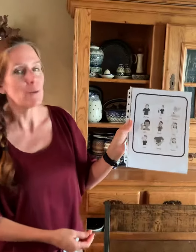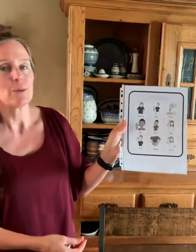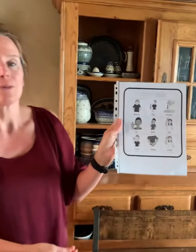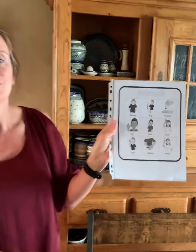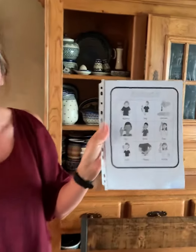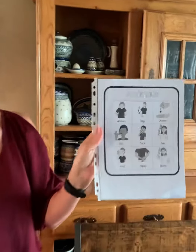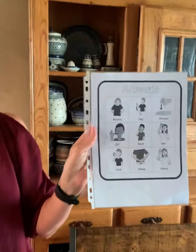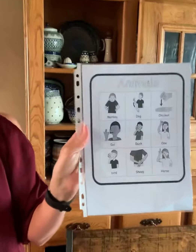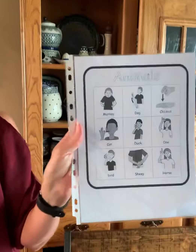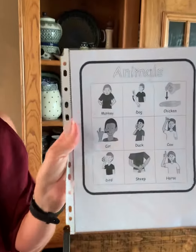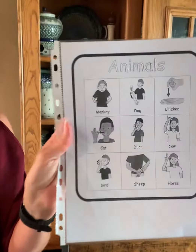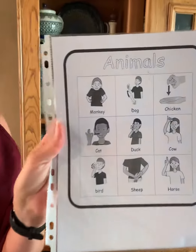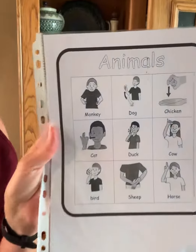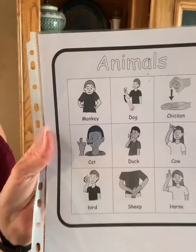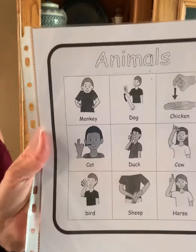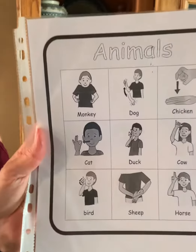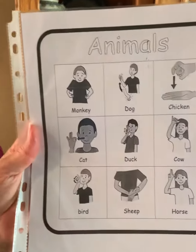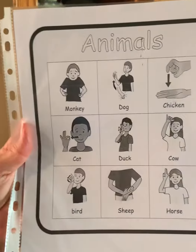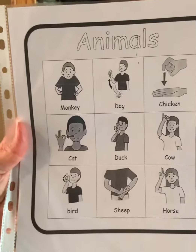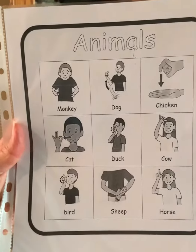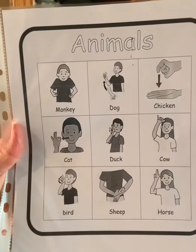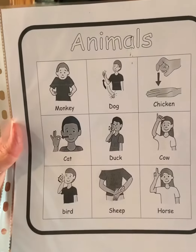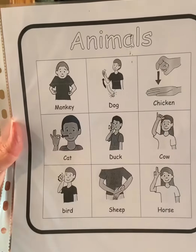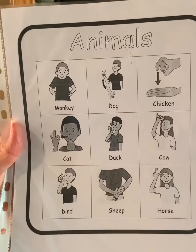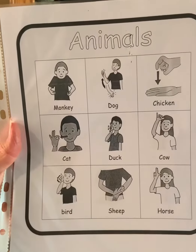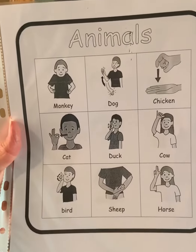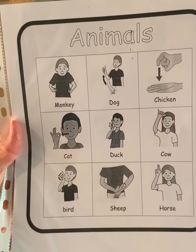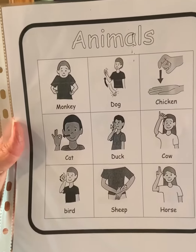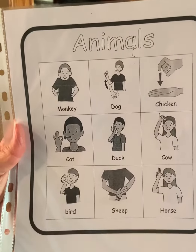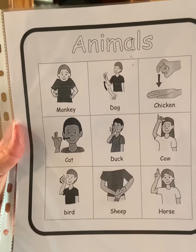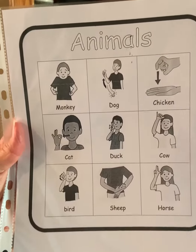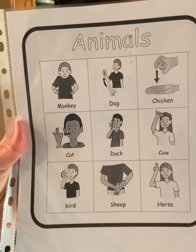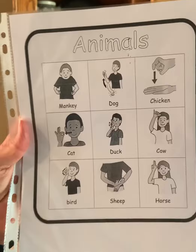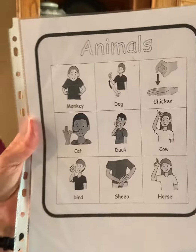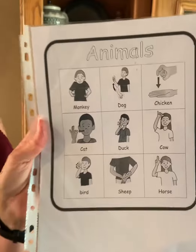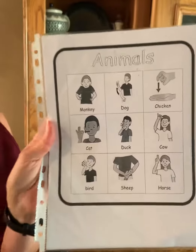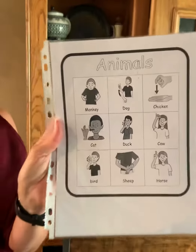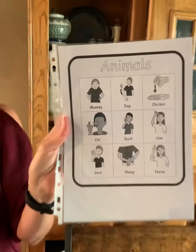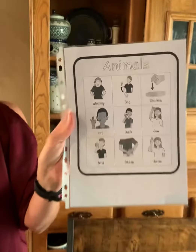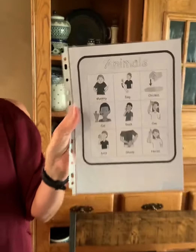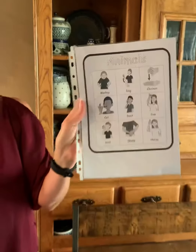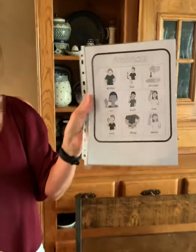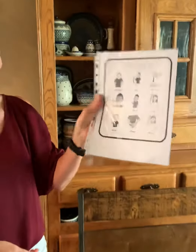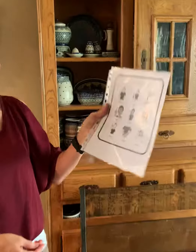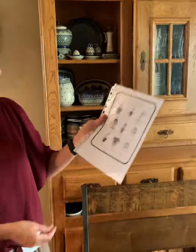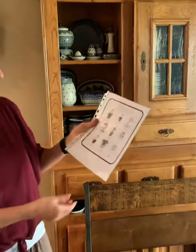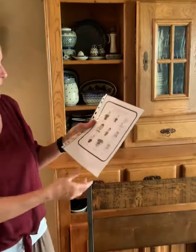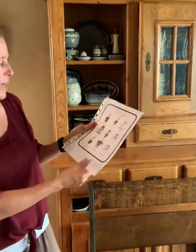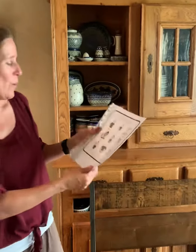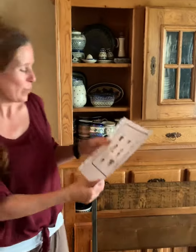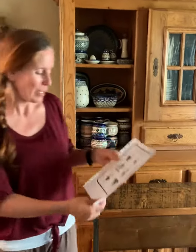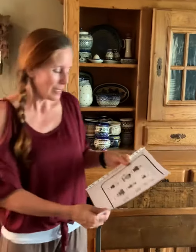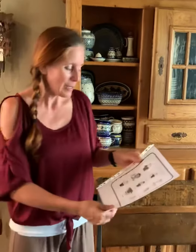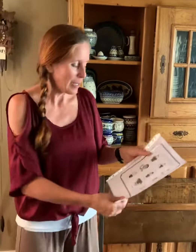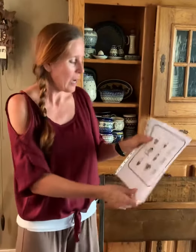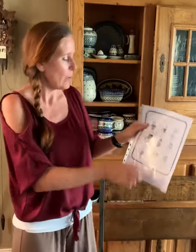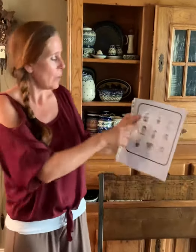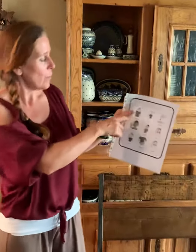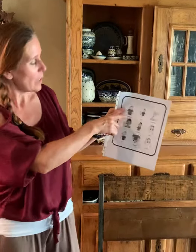remember to put in some supplemental videos for you to help reinforce these within the next few weeks. We're going to start out with